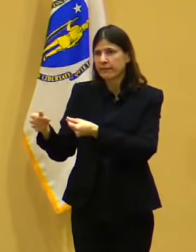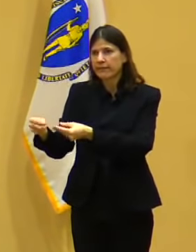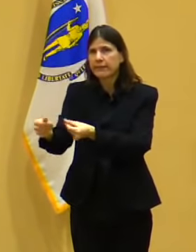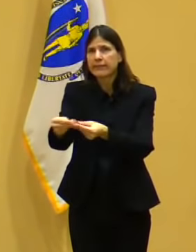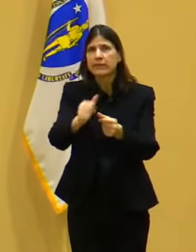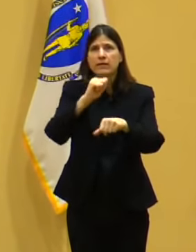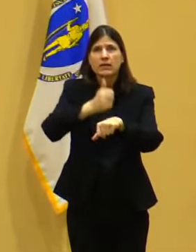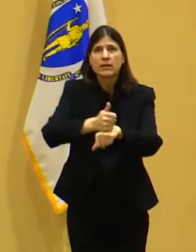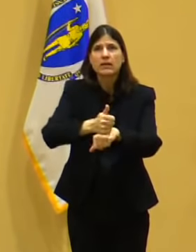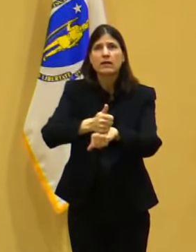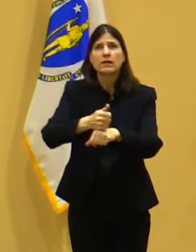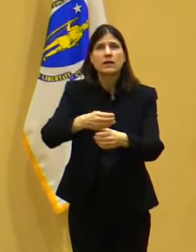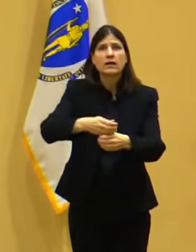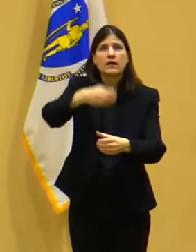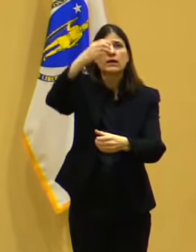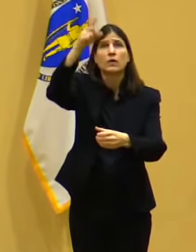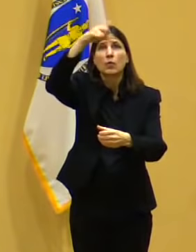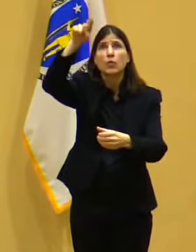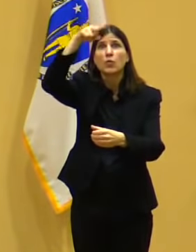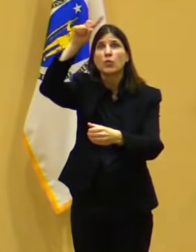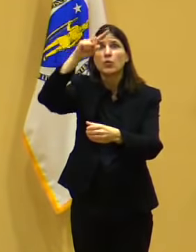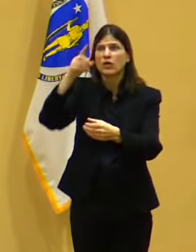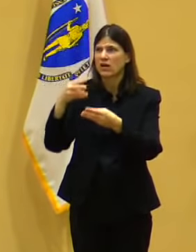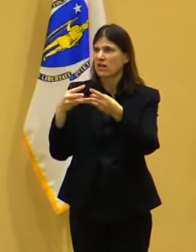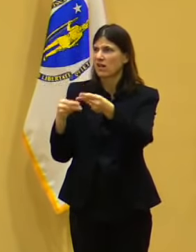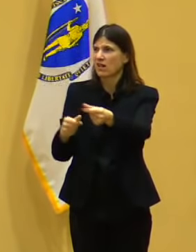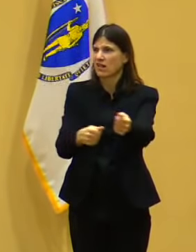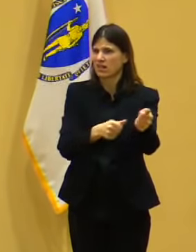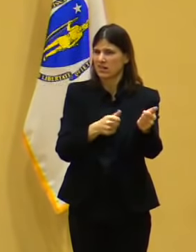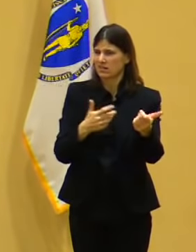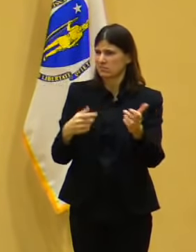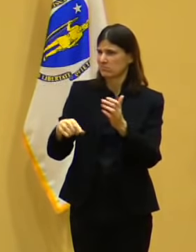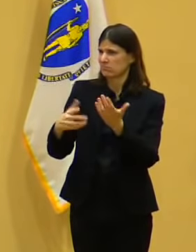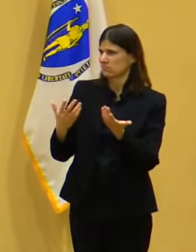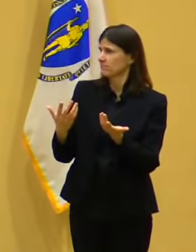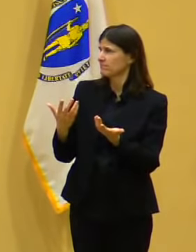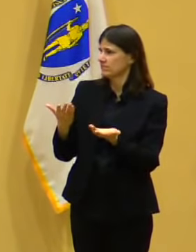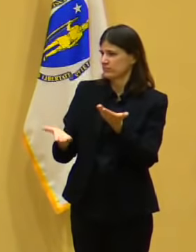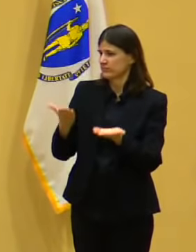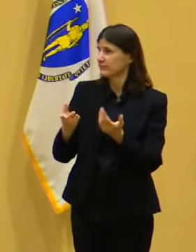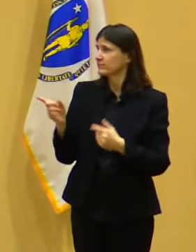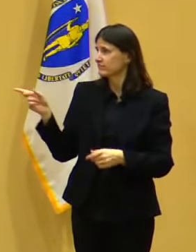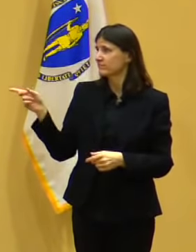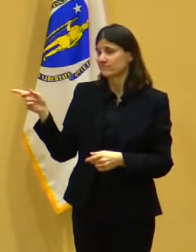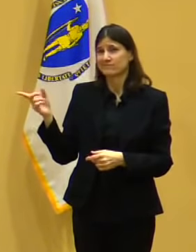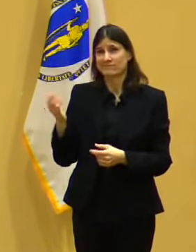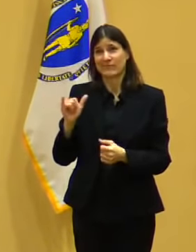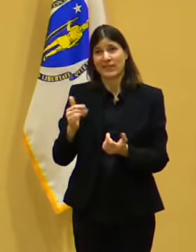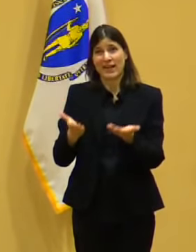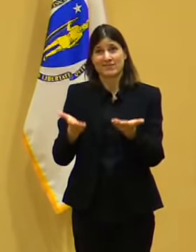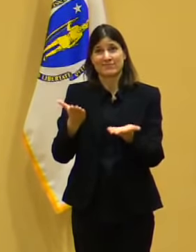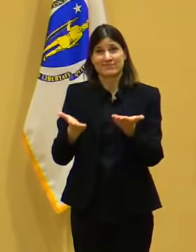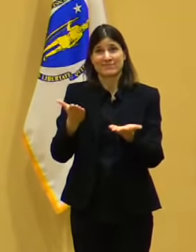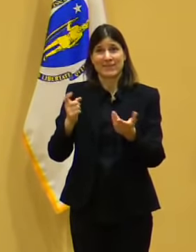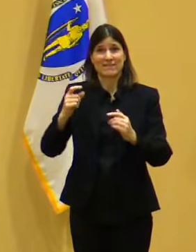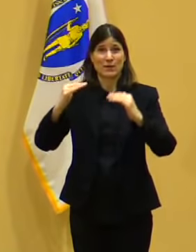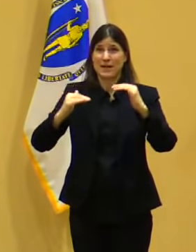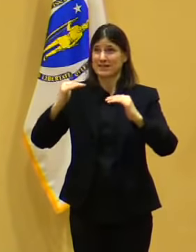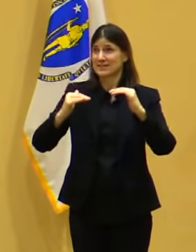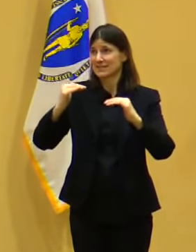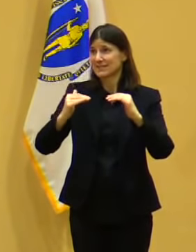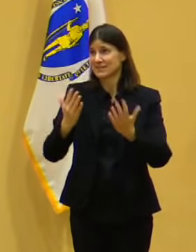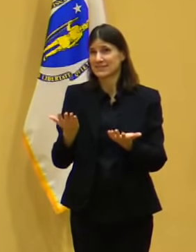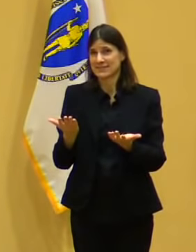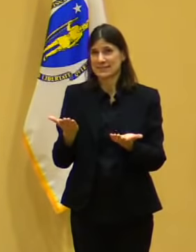I happen to think in all of these issues, the goal here is to balance the various interests that are involved. The issue with